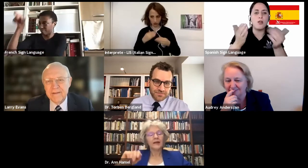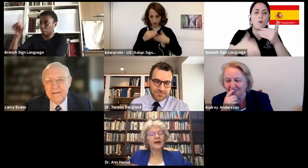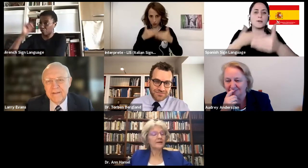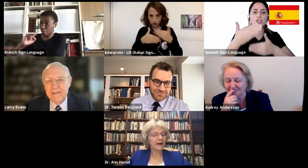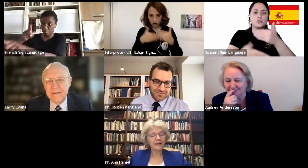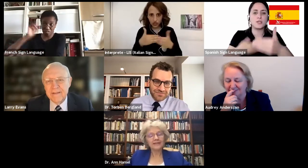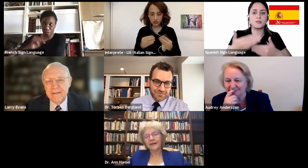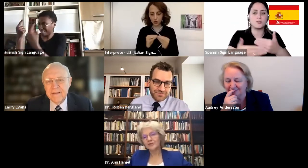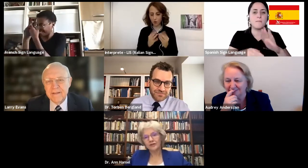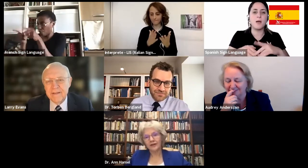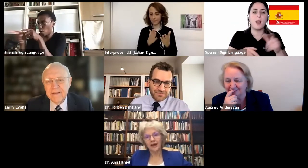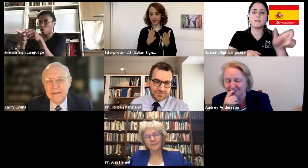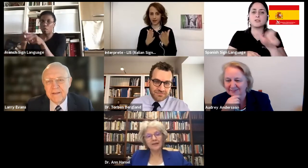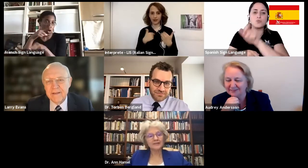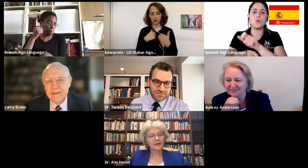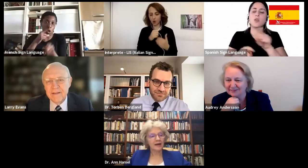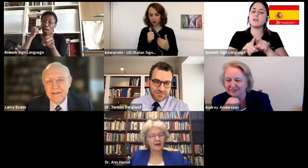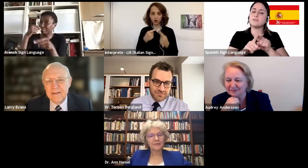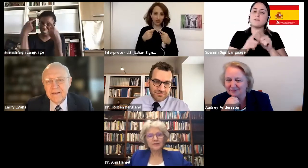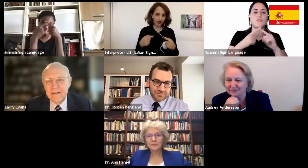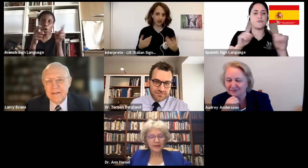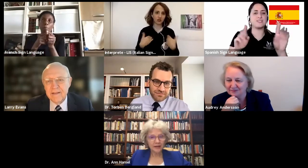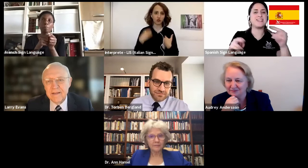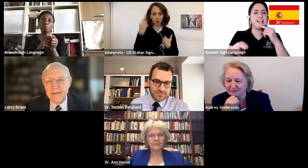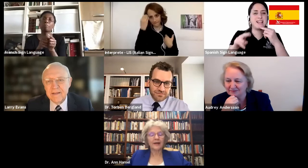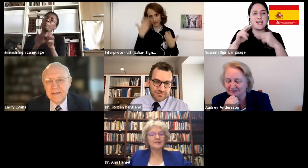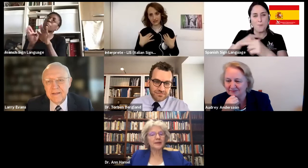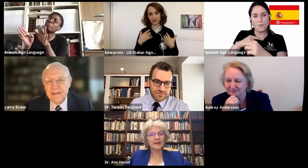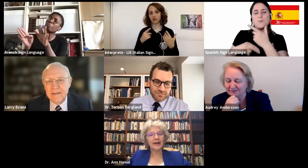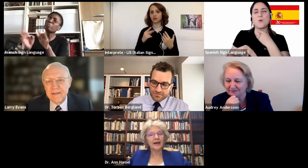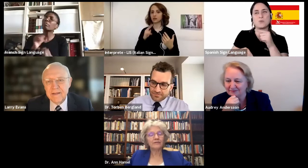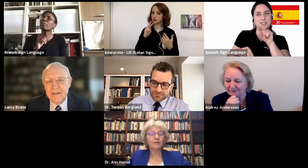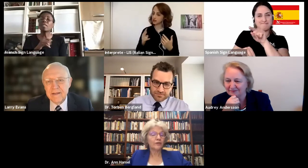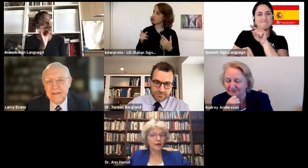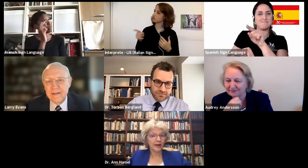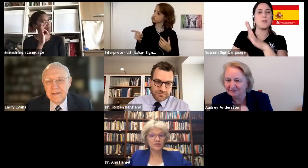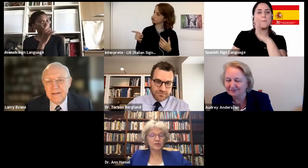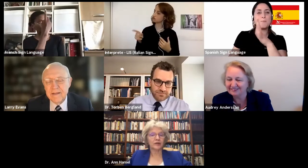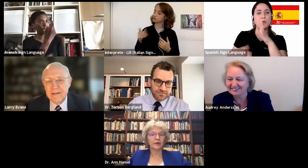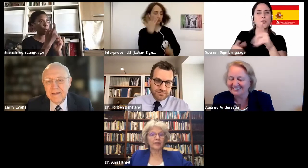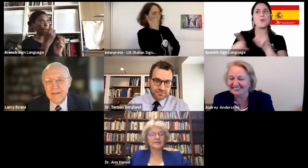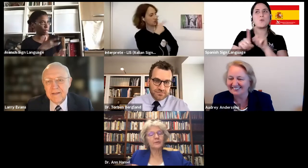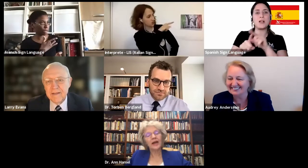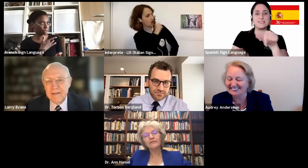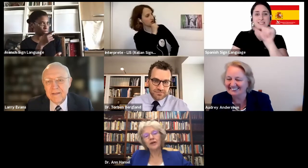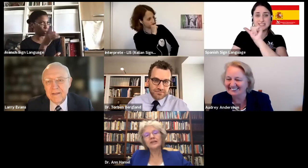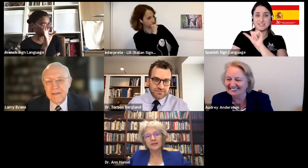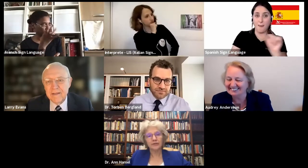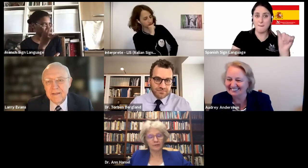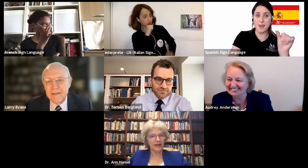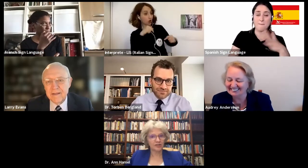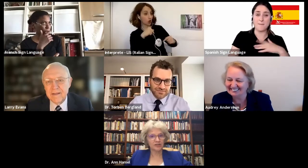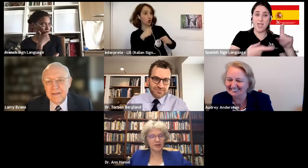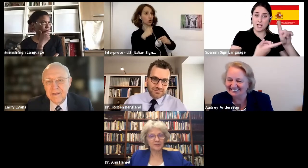Yeah. Yeah. I like that answer a lot because, uh, this weekend, my husband and I have four of our grandchildren with us and we have very